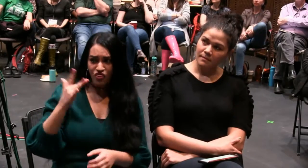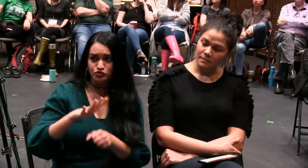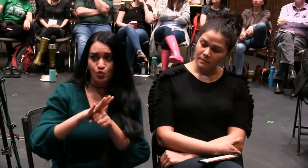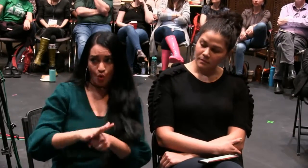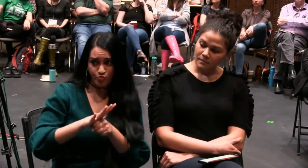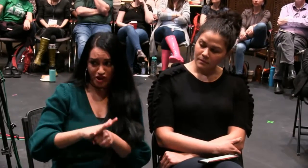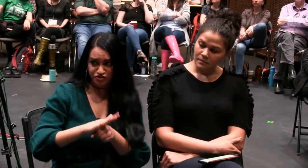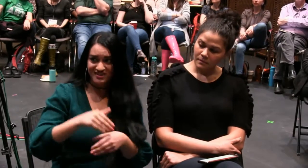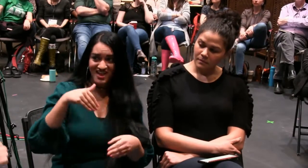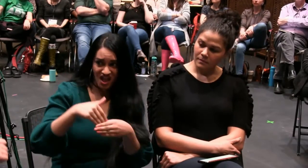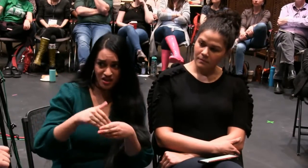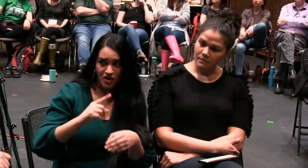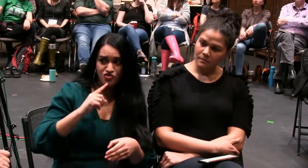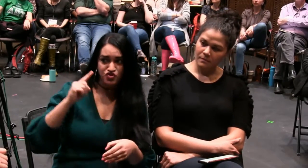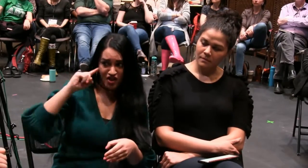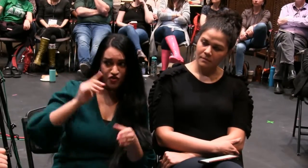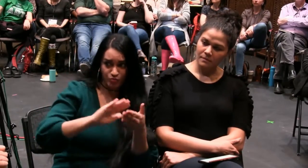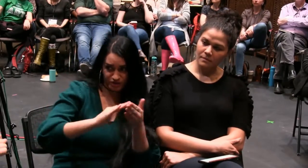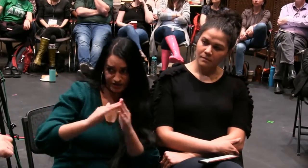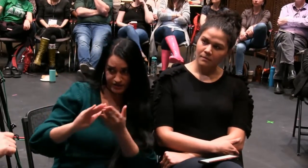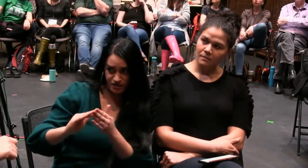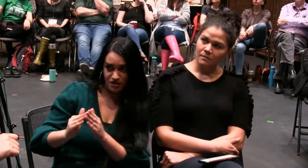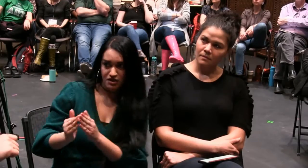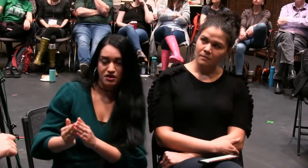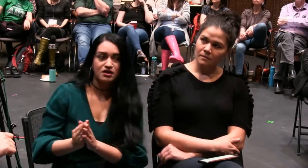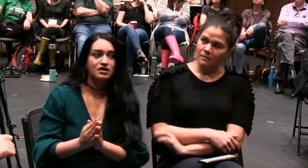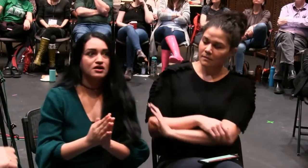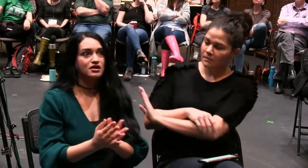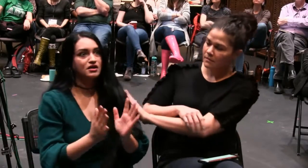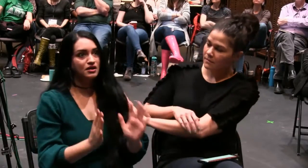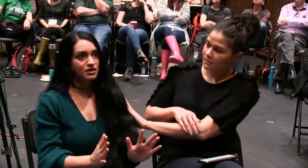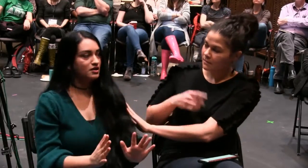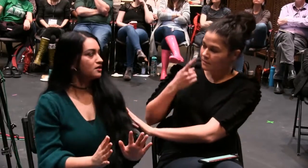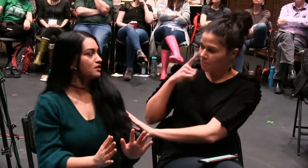So your question was why is there oppression in the deaf community?